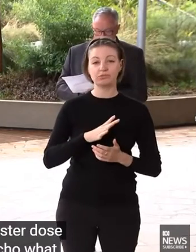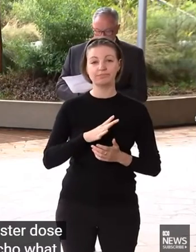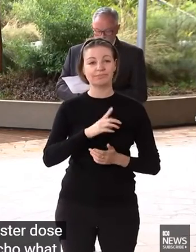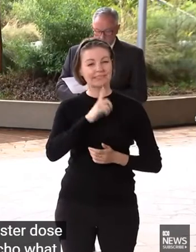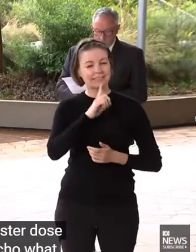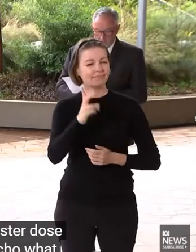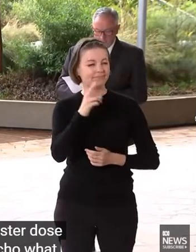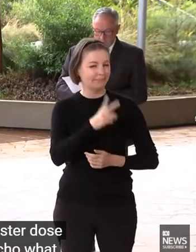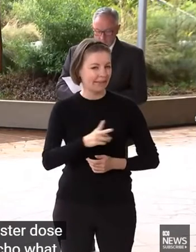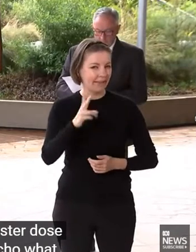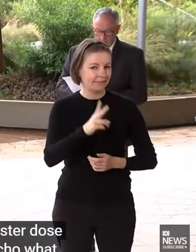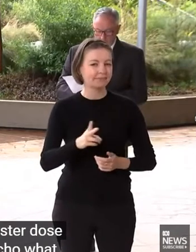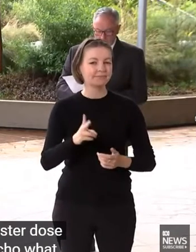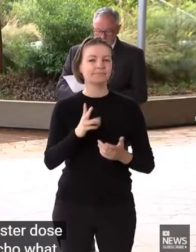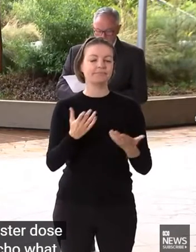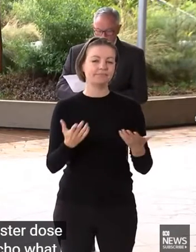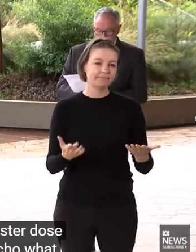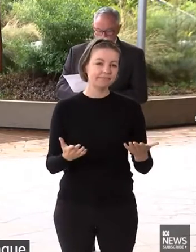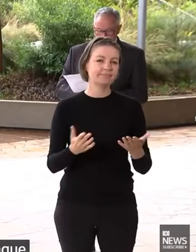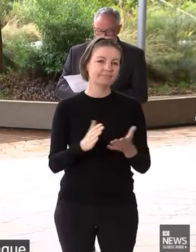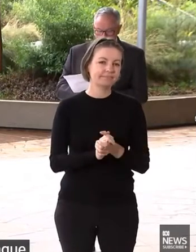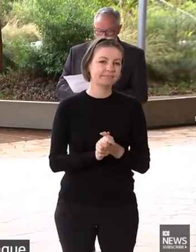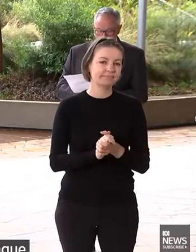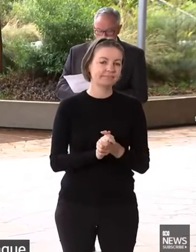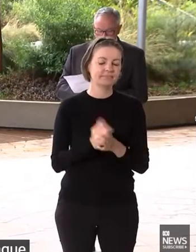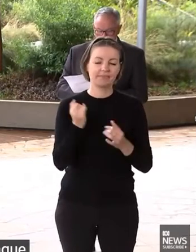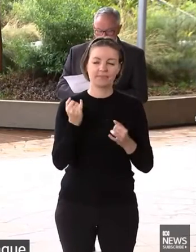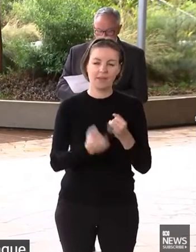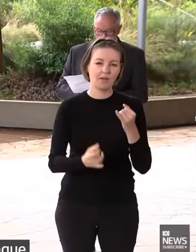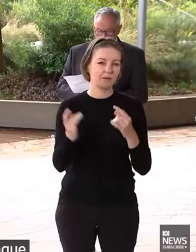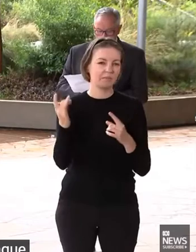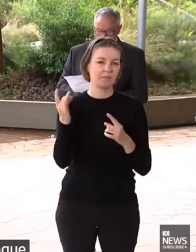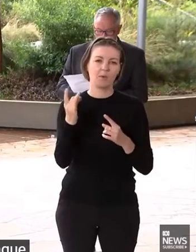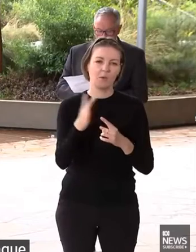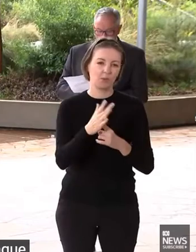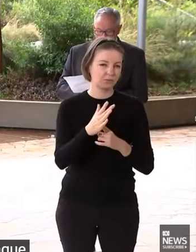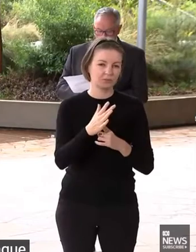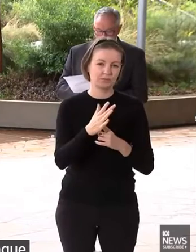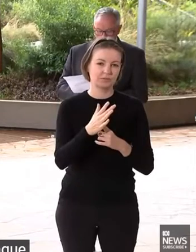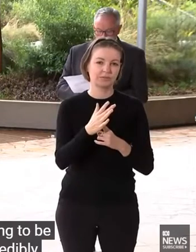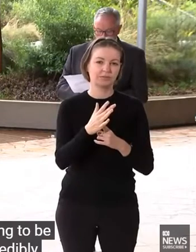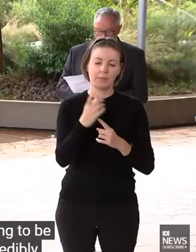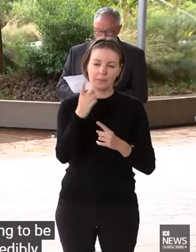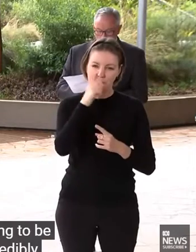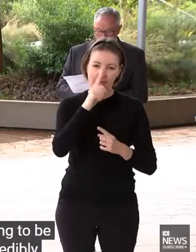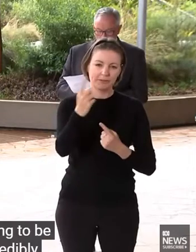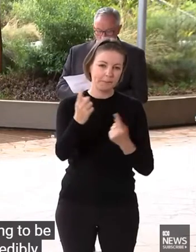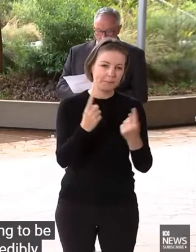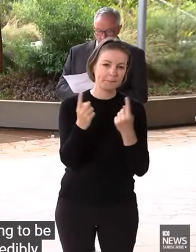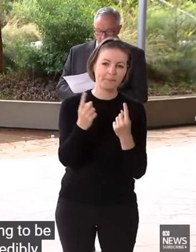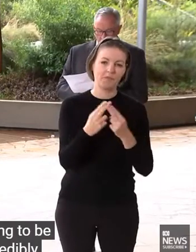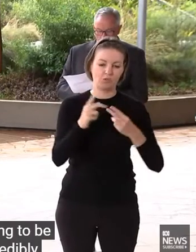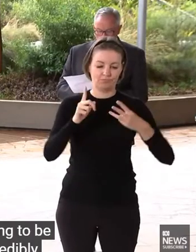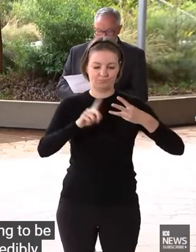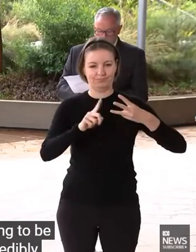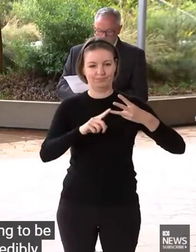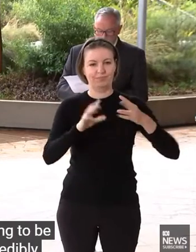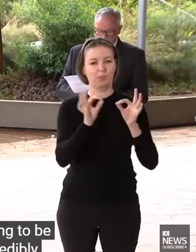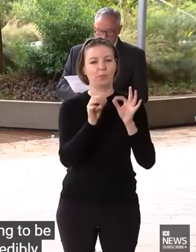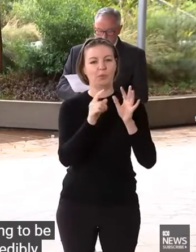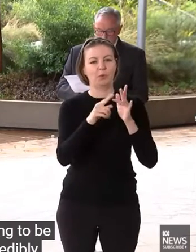colleague Ms. Susan Pearce is going to be saying, is it's incredibly important that people come forward for their booster doses.